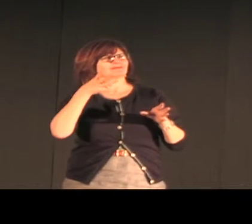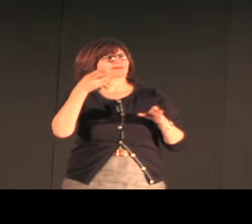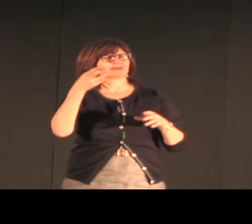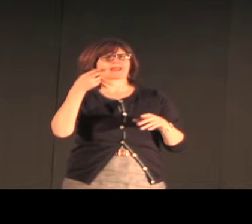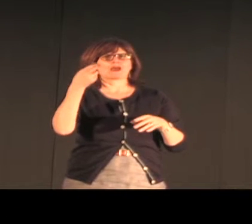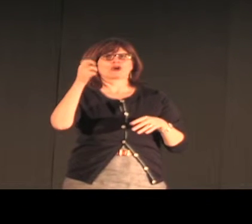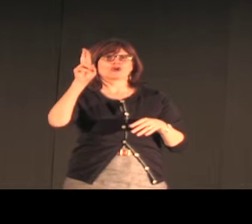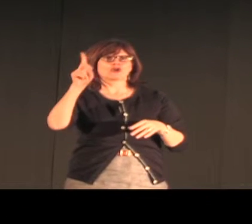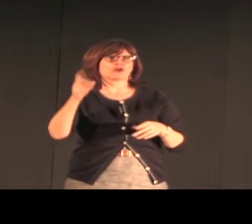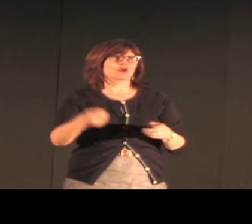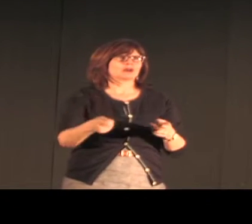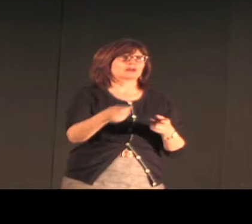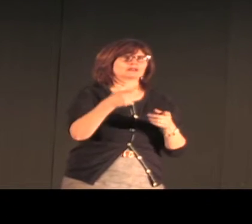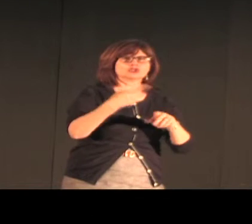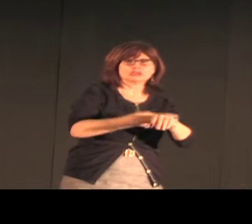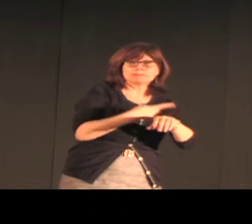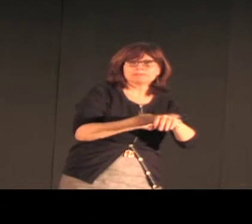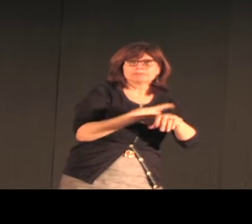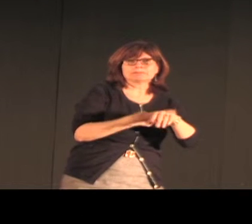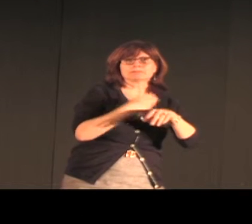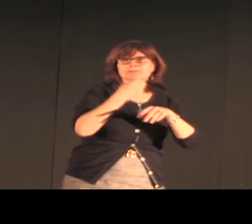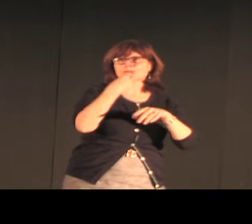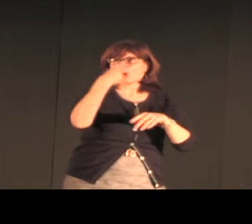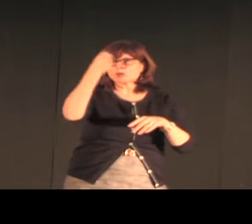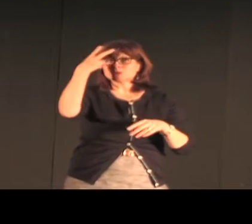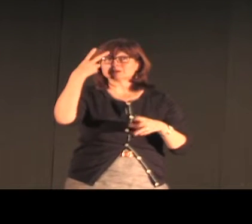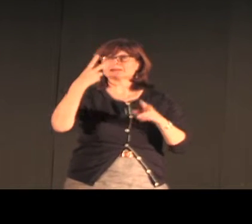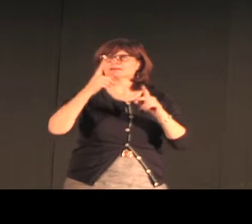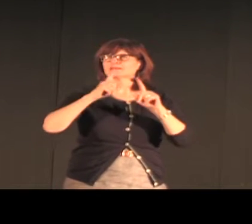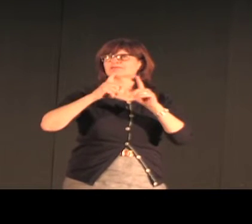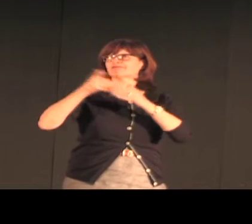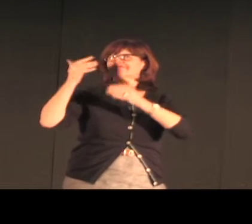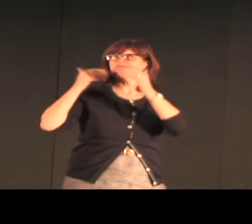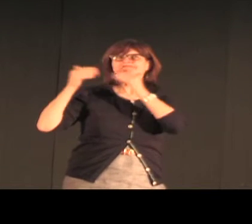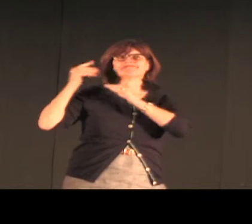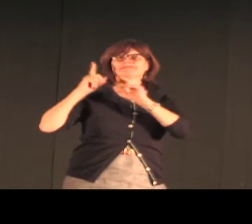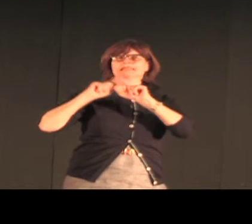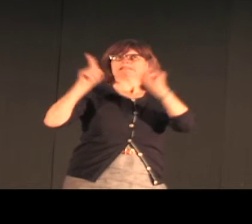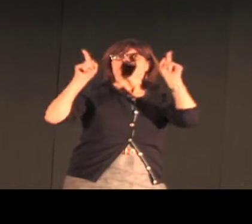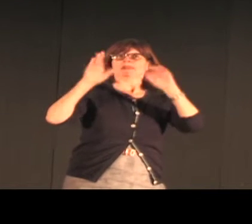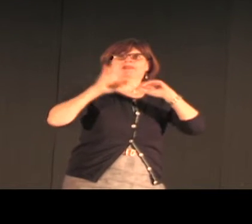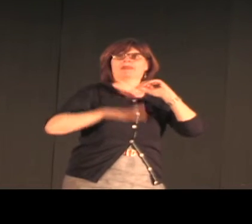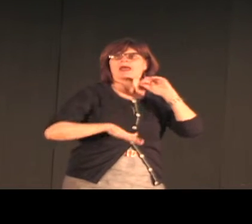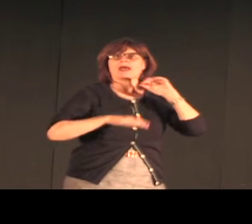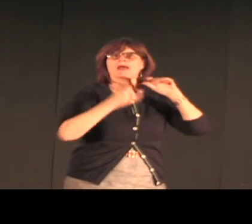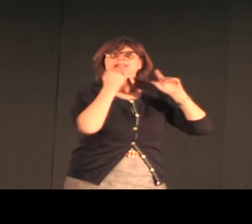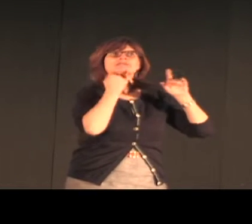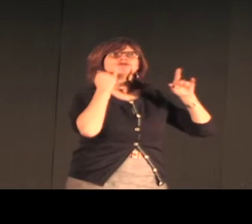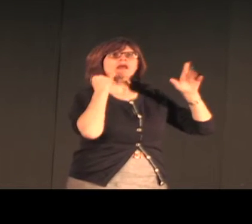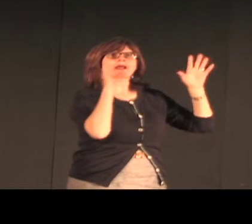Many of the individuals in the village were not well educated. They were sheep herders and